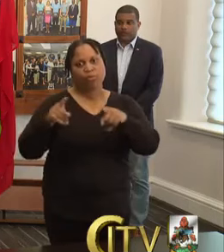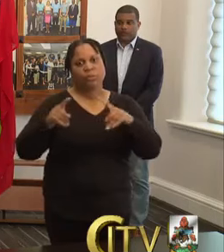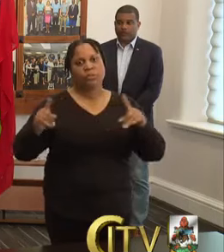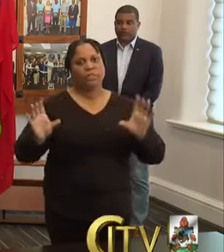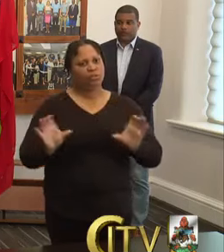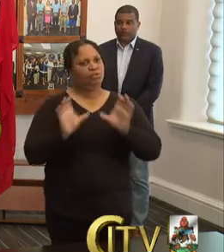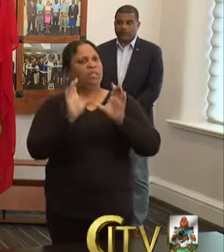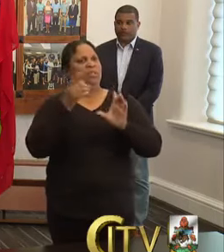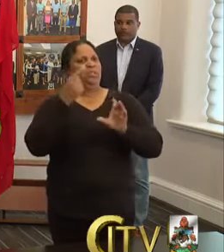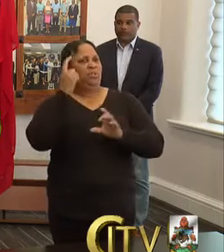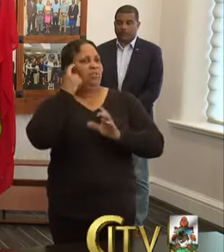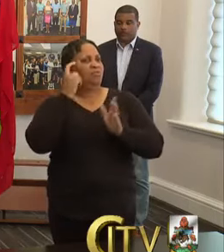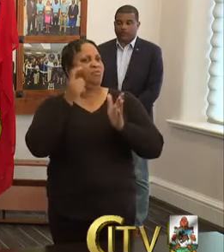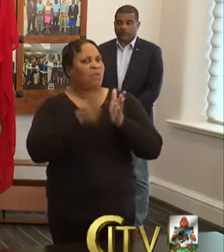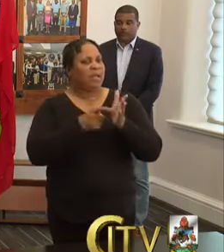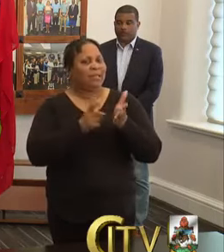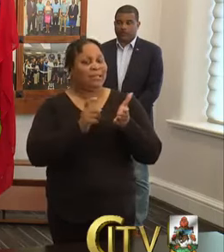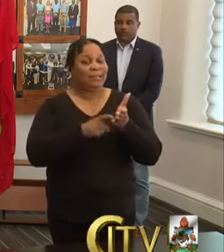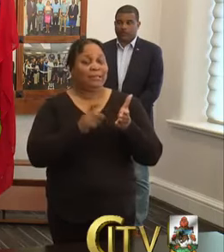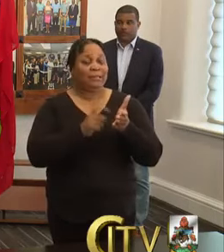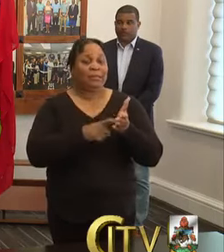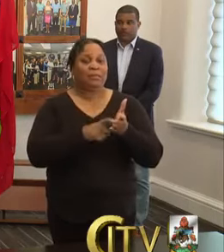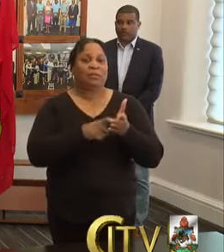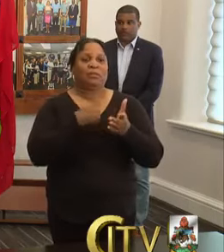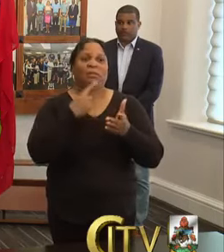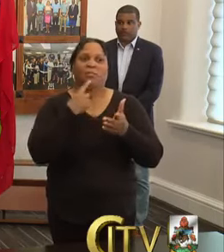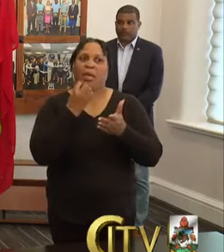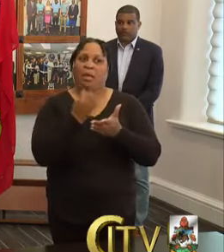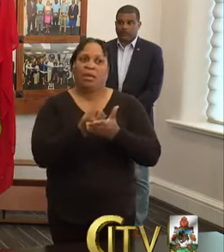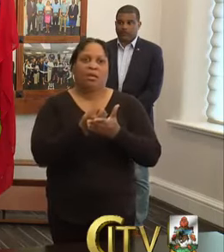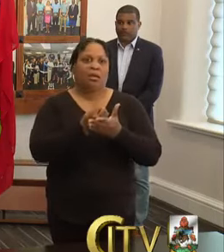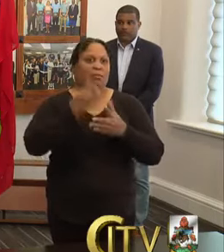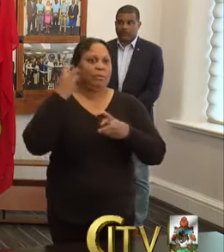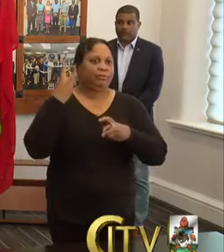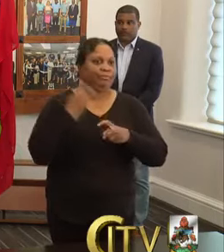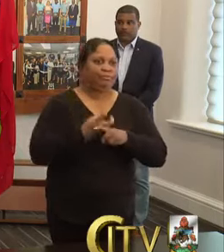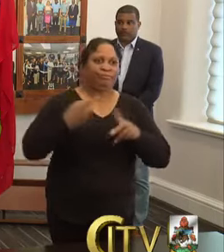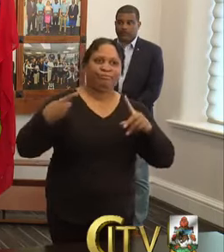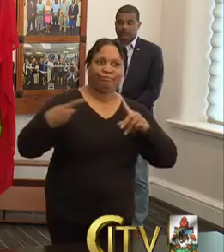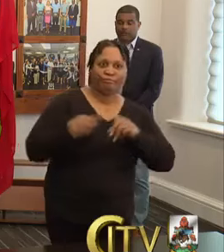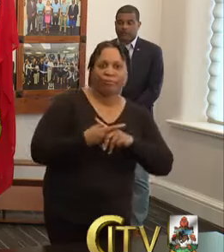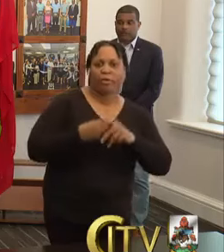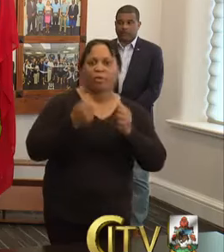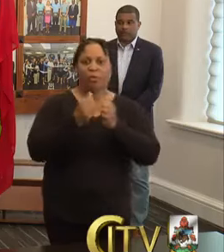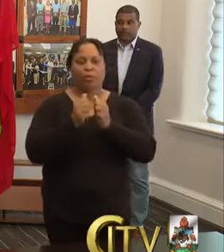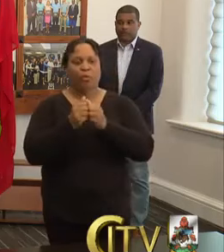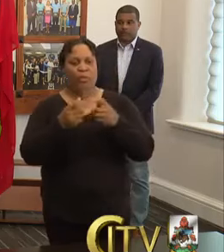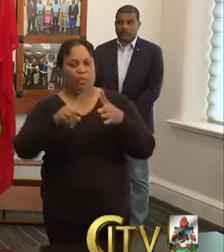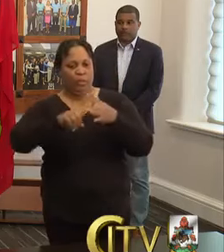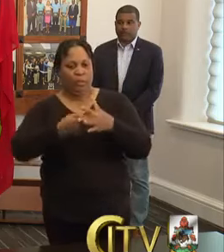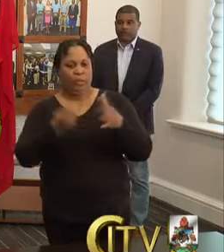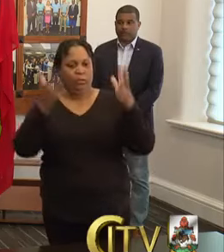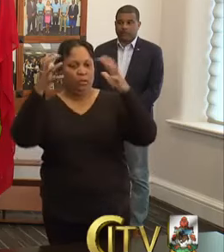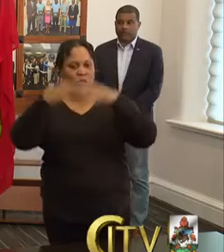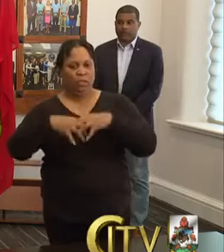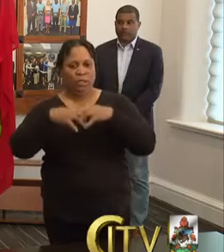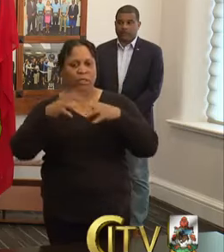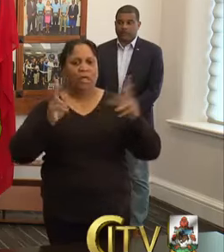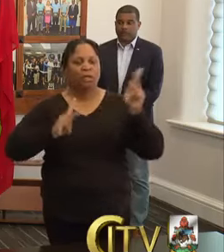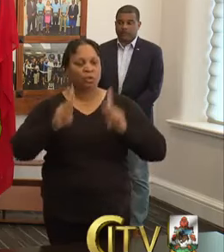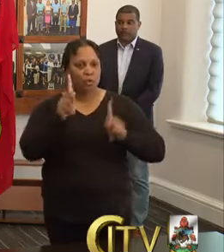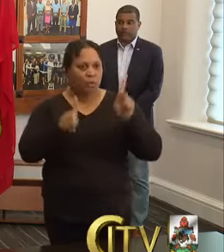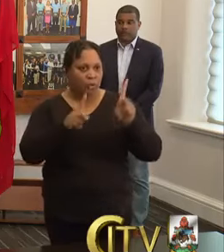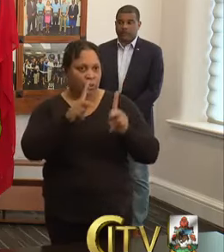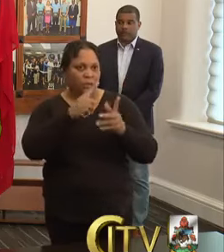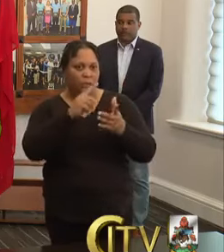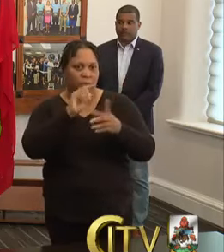recognize that there is going to be tremendous economic toll from, uh, the shutdown, the effective shutdown of our tourism economy. We've seen